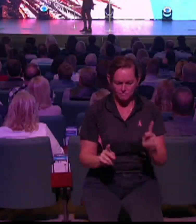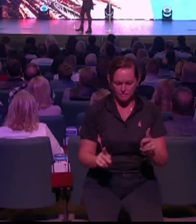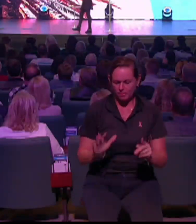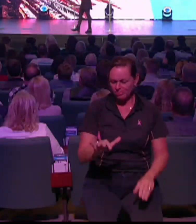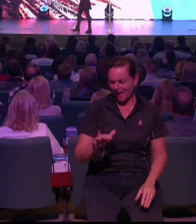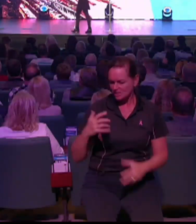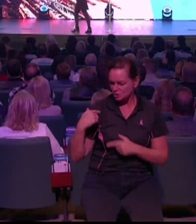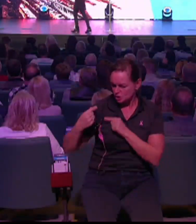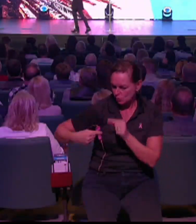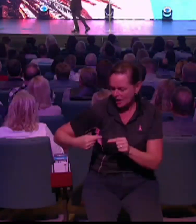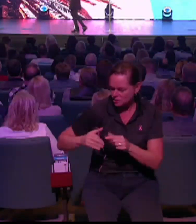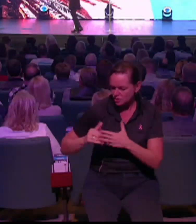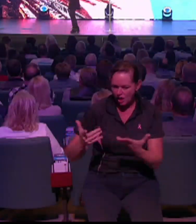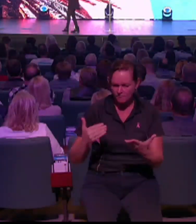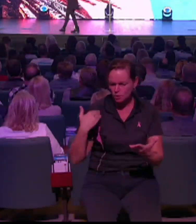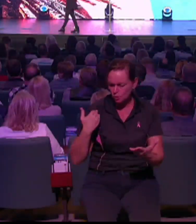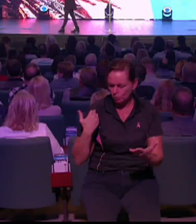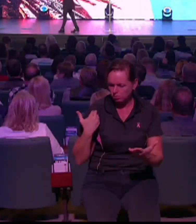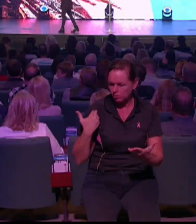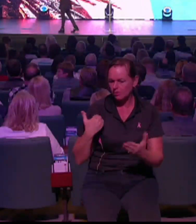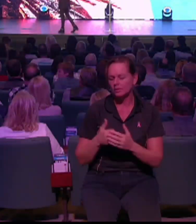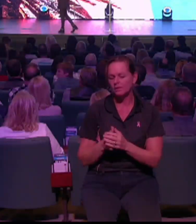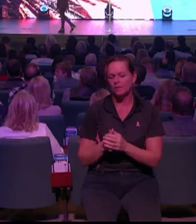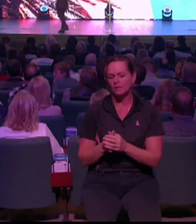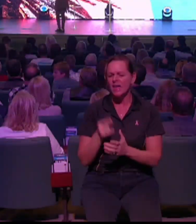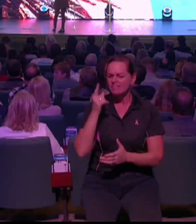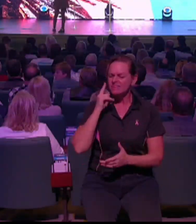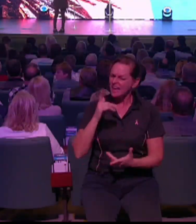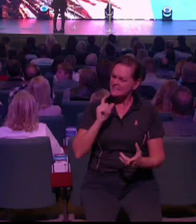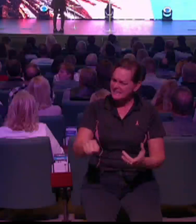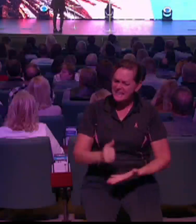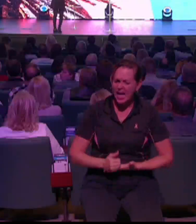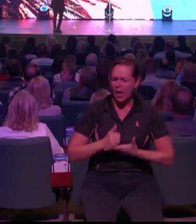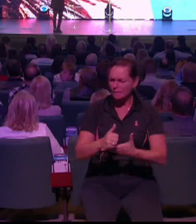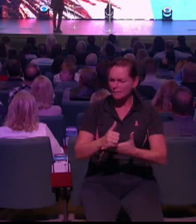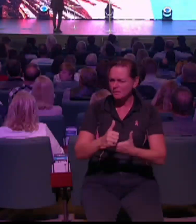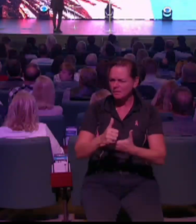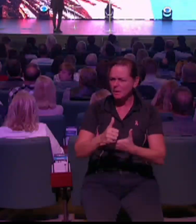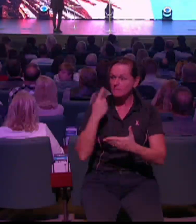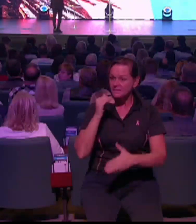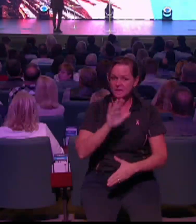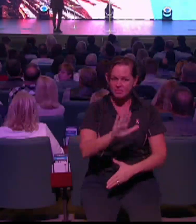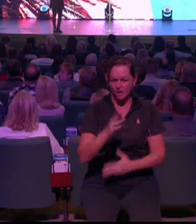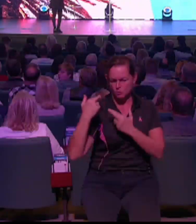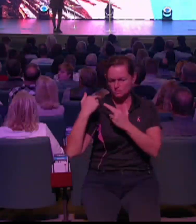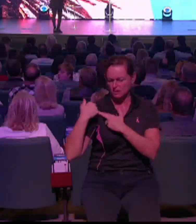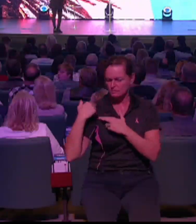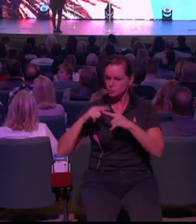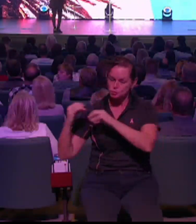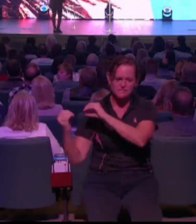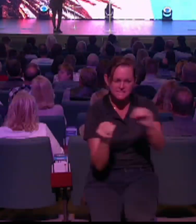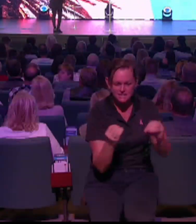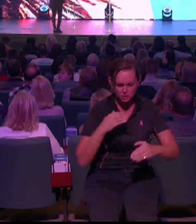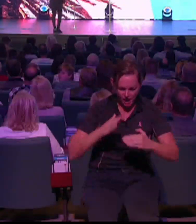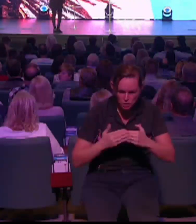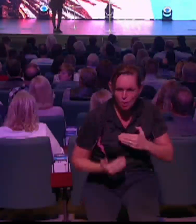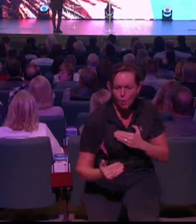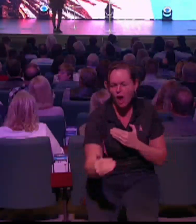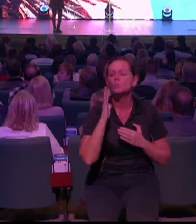strong in the land. But I do believe that they need some of the older generation to help them find their way. And so, for the